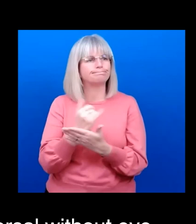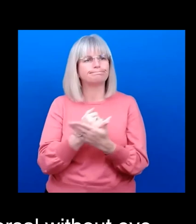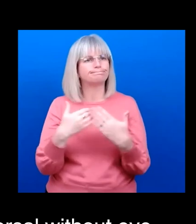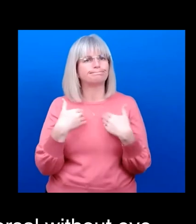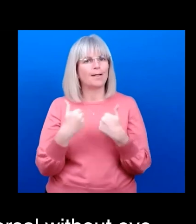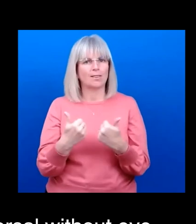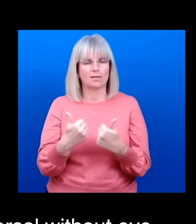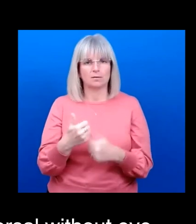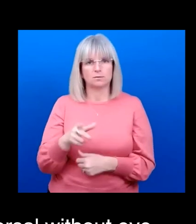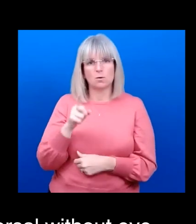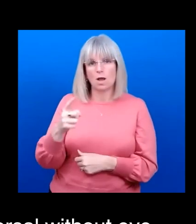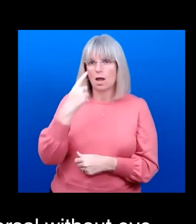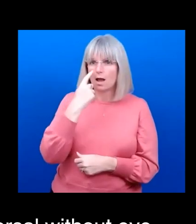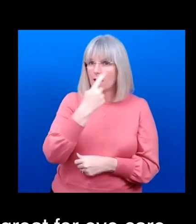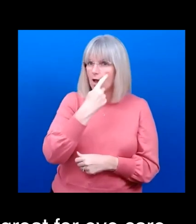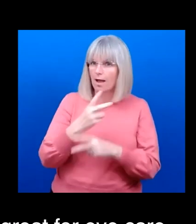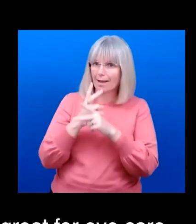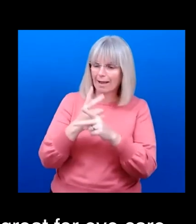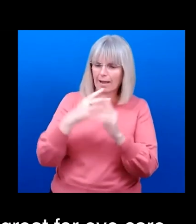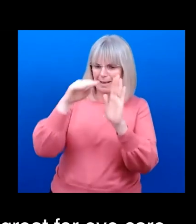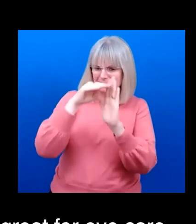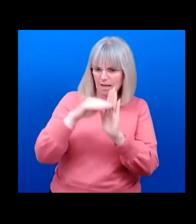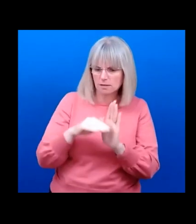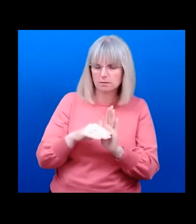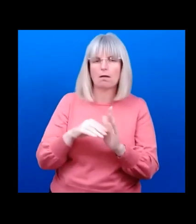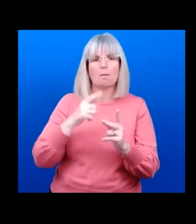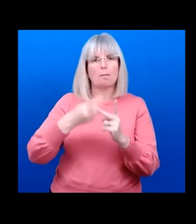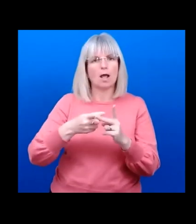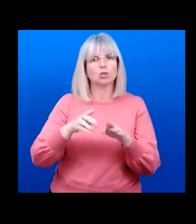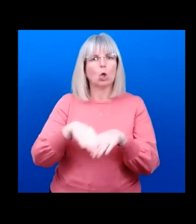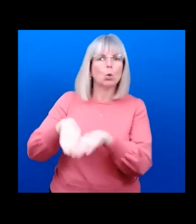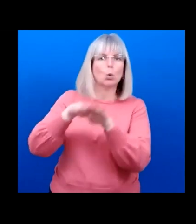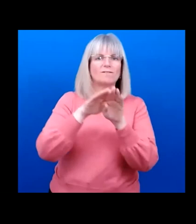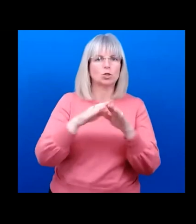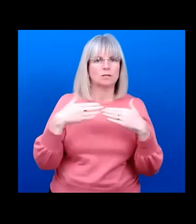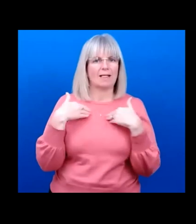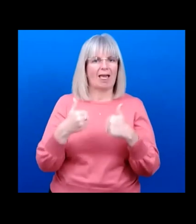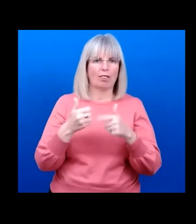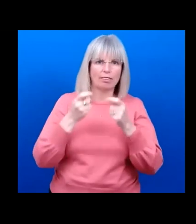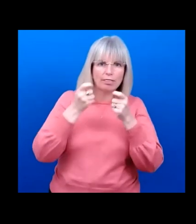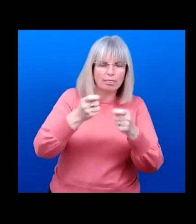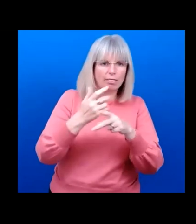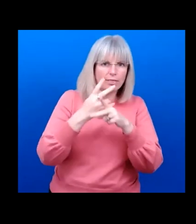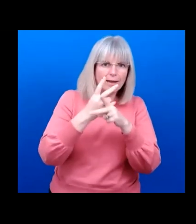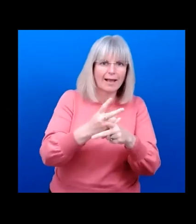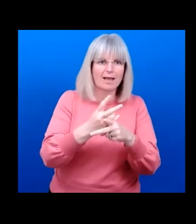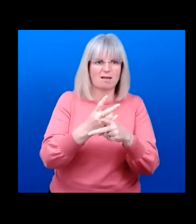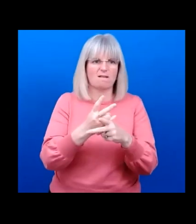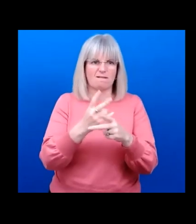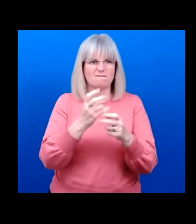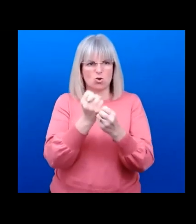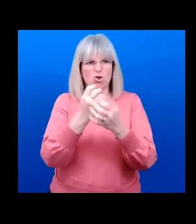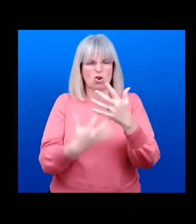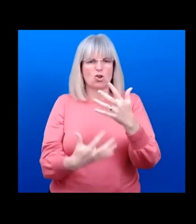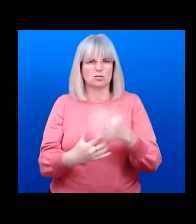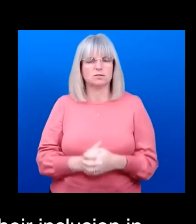great indicators for universal health coverage itself. And so we strongly support their inclusion in frameworks for